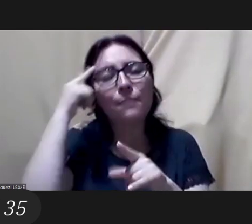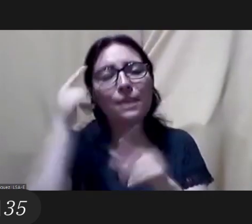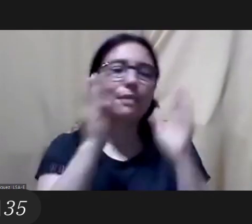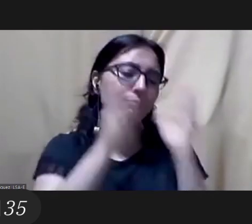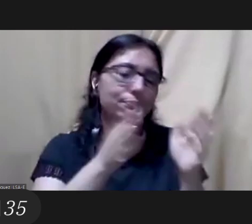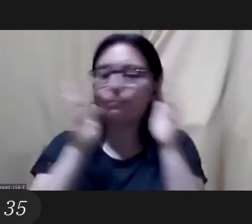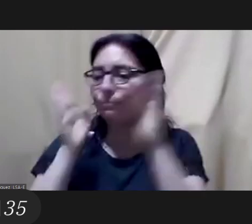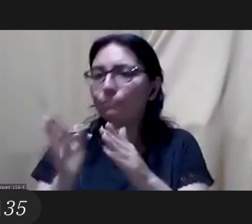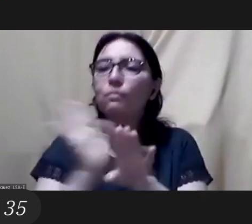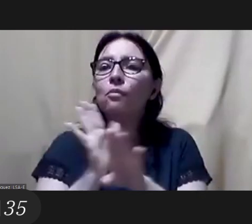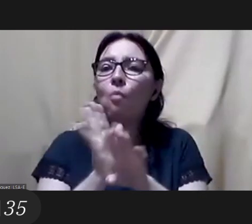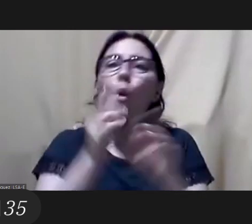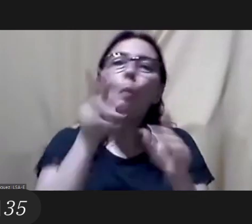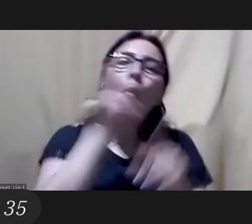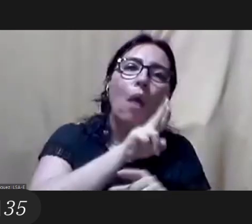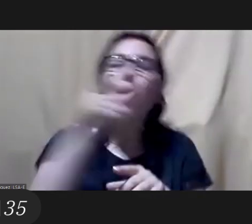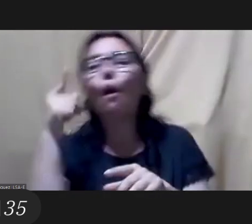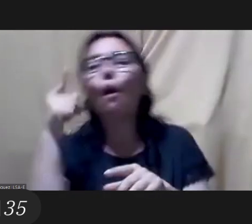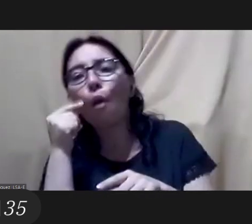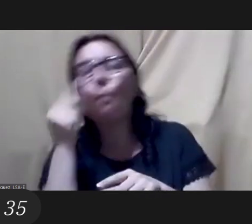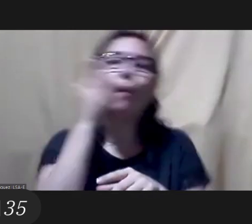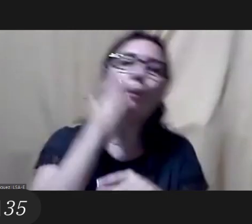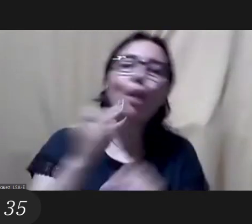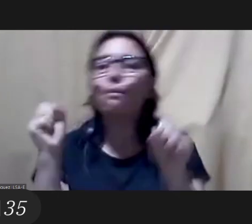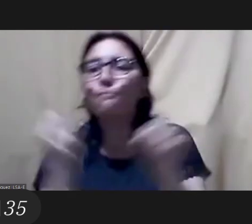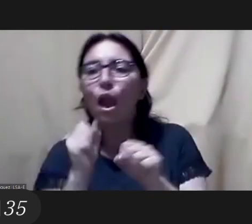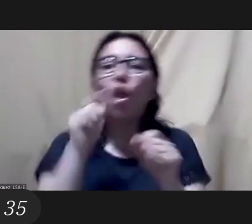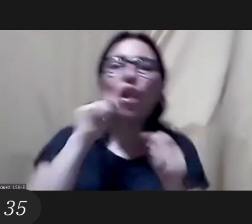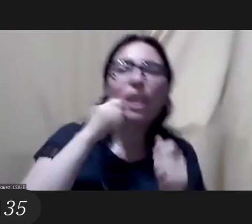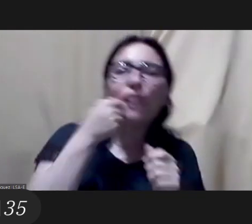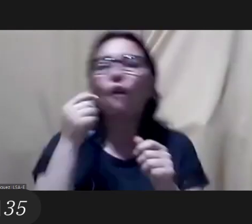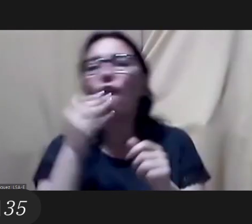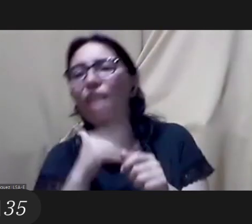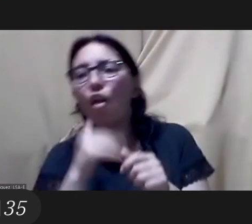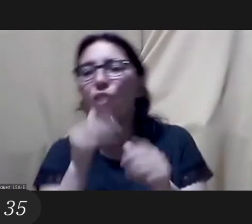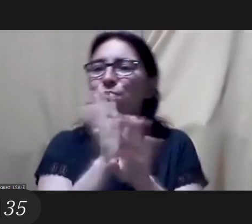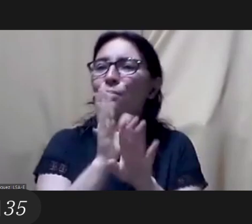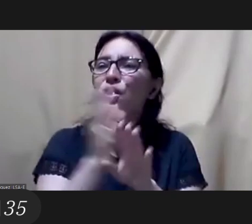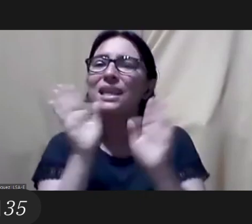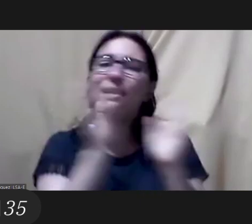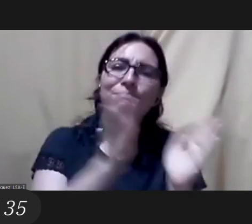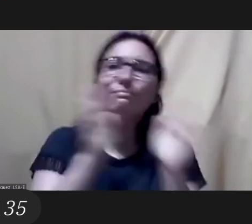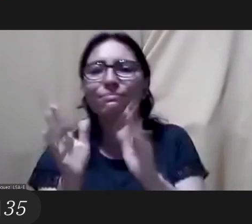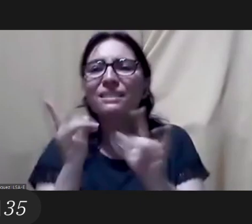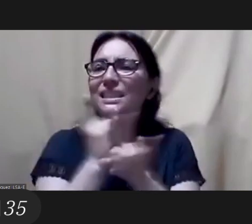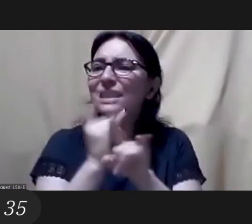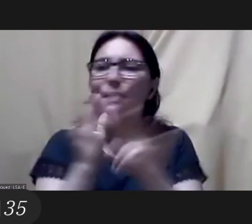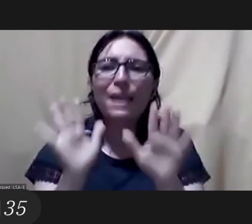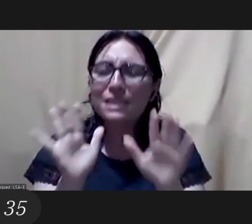thought in a dichotomical binary manner.